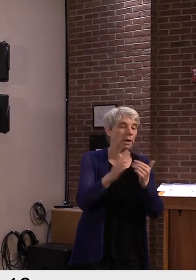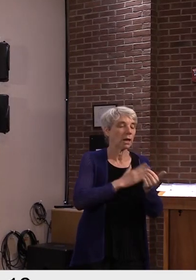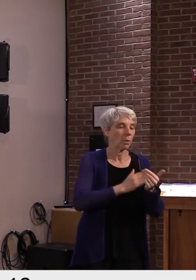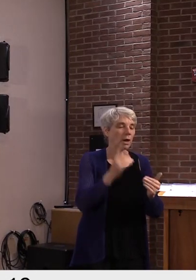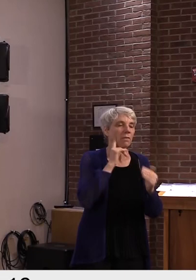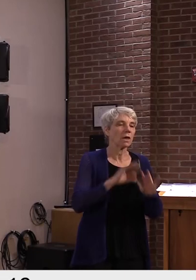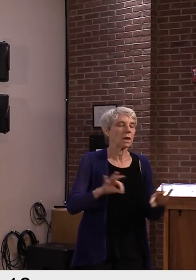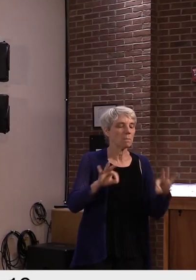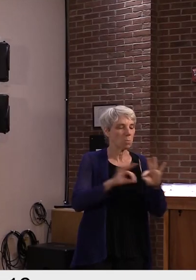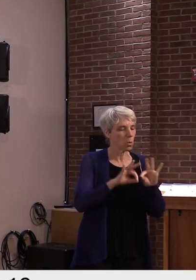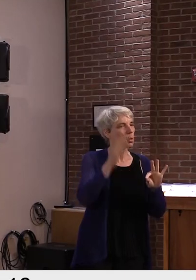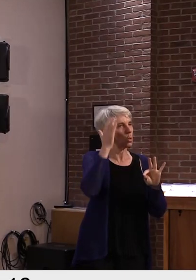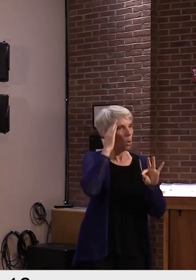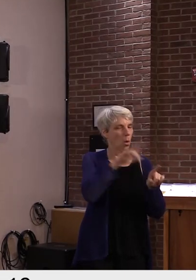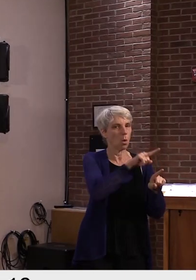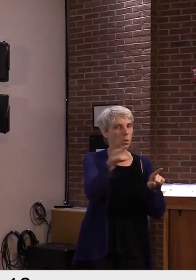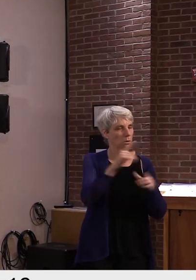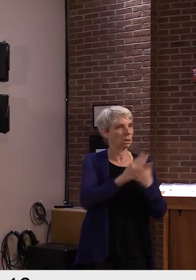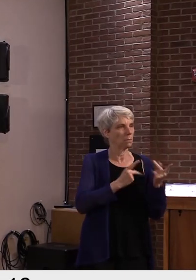I think, more confident.